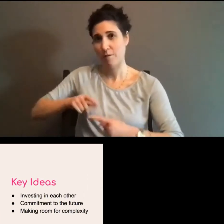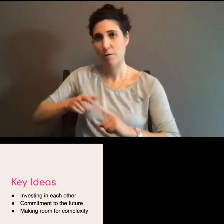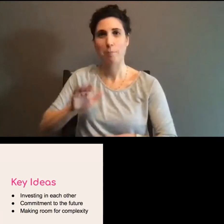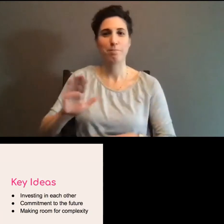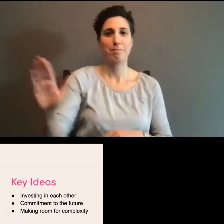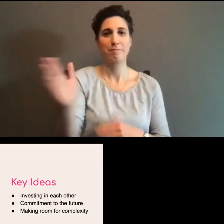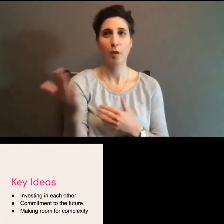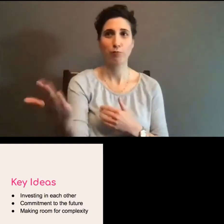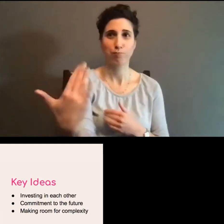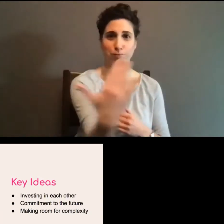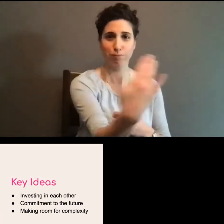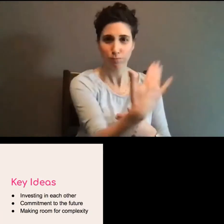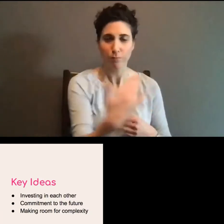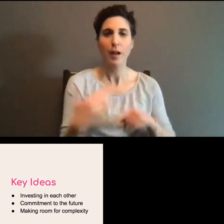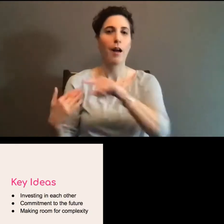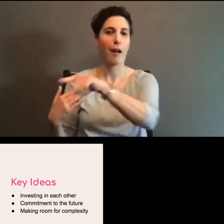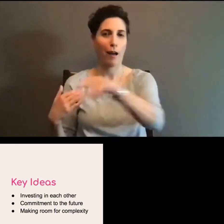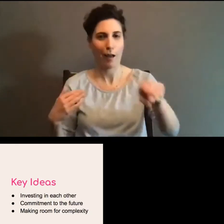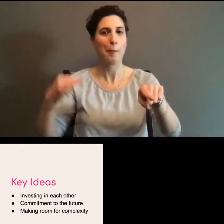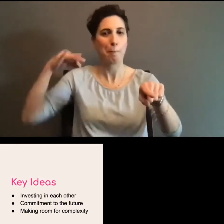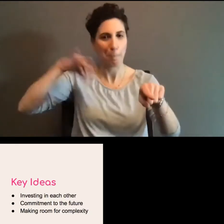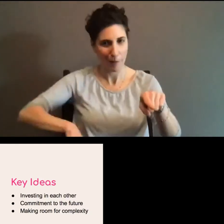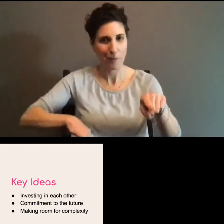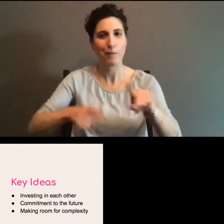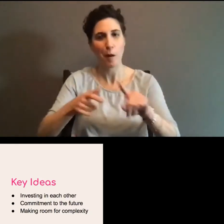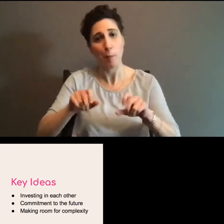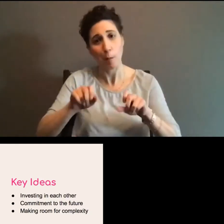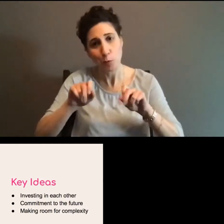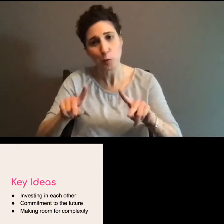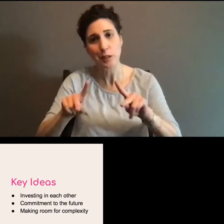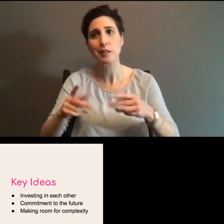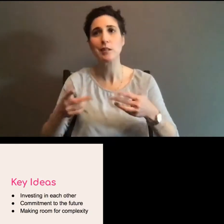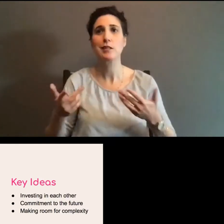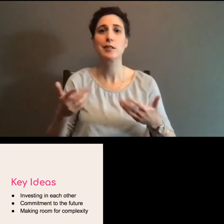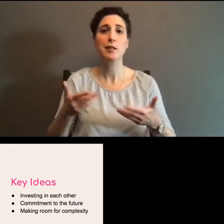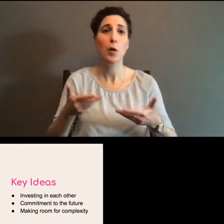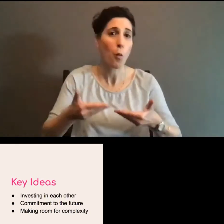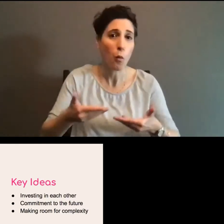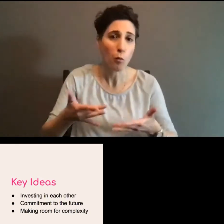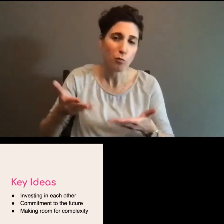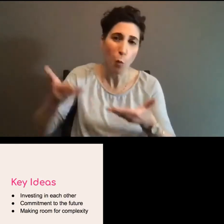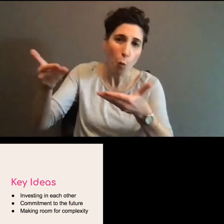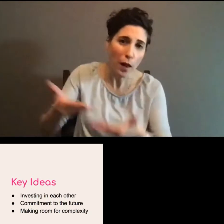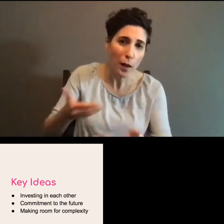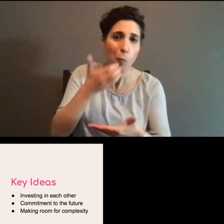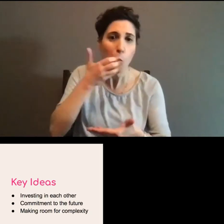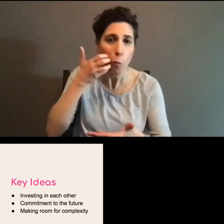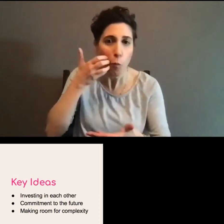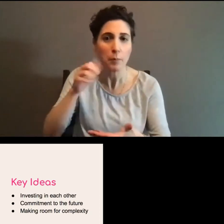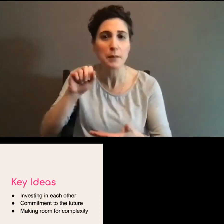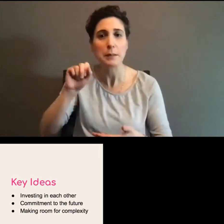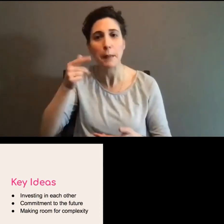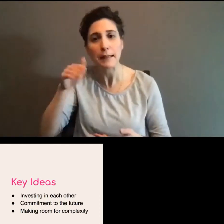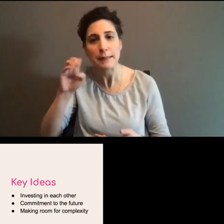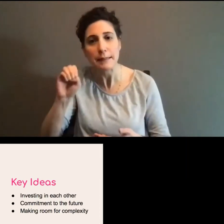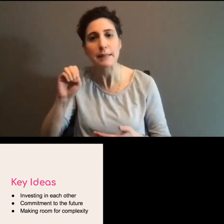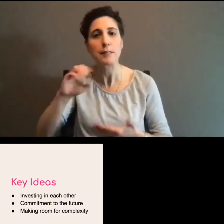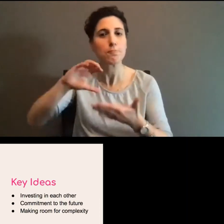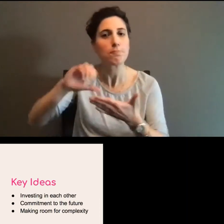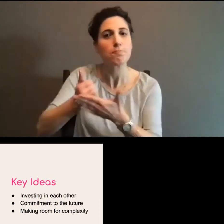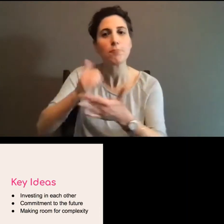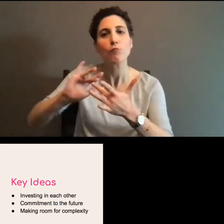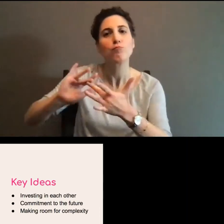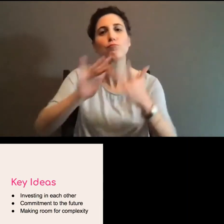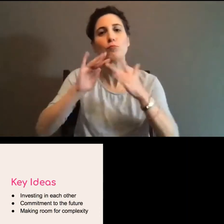and growth, and they will benefit hopefully from opportunities, a welcome space, and a place to connect with other